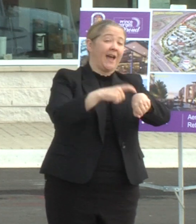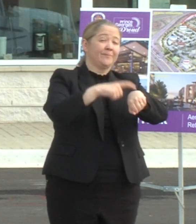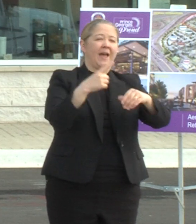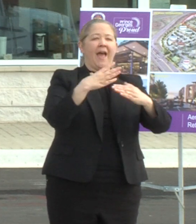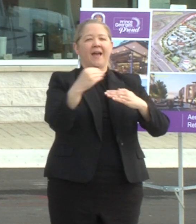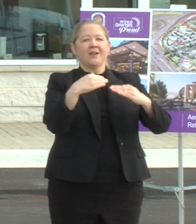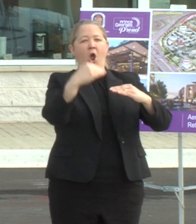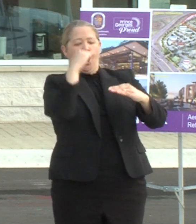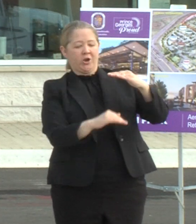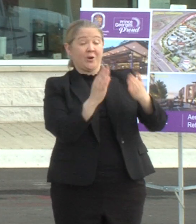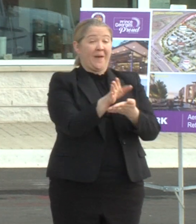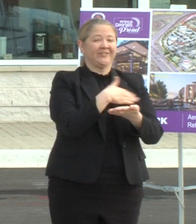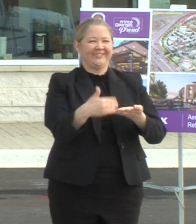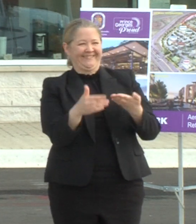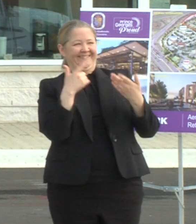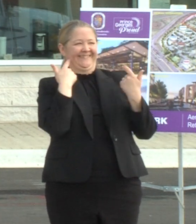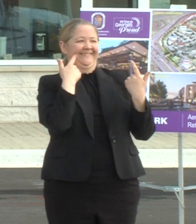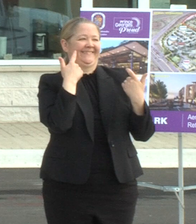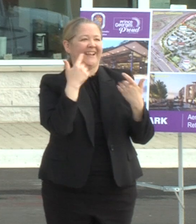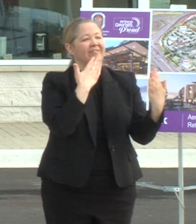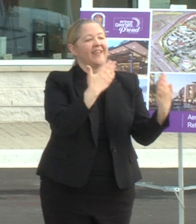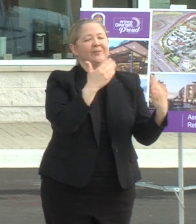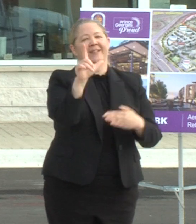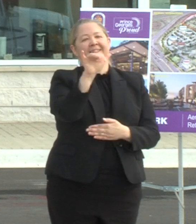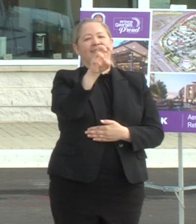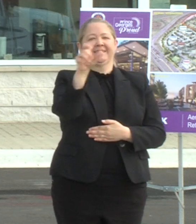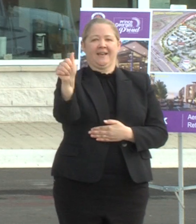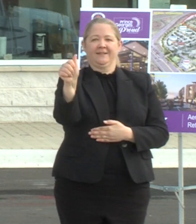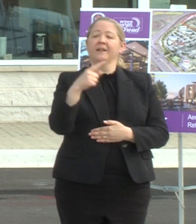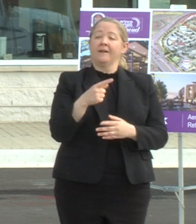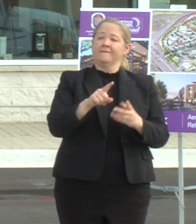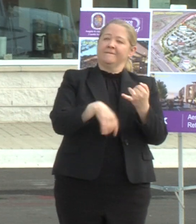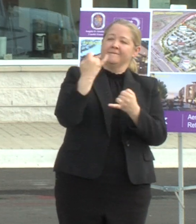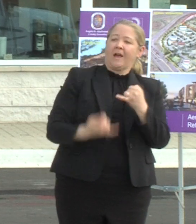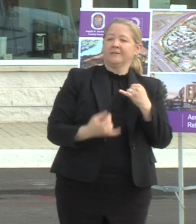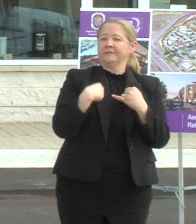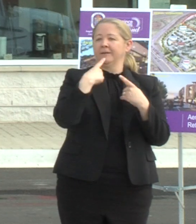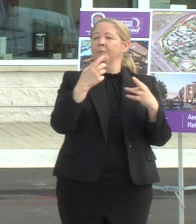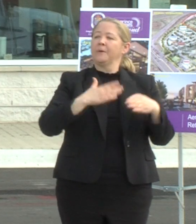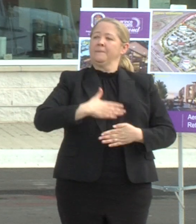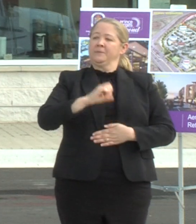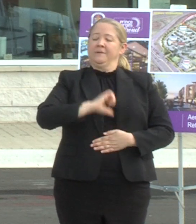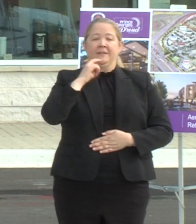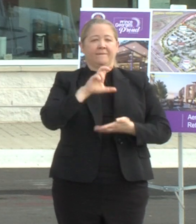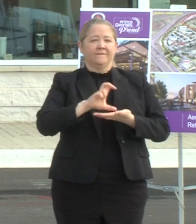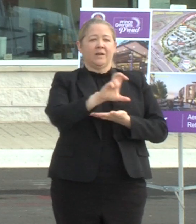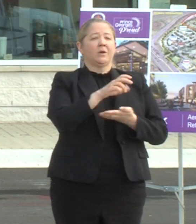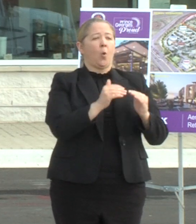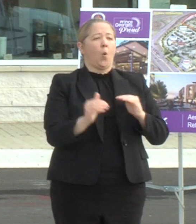thank you lisa and then finally i'm pleased to announce the investment of over 320